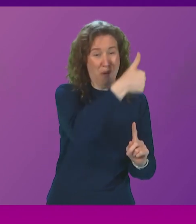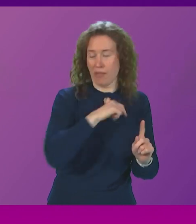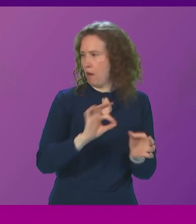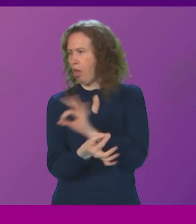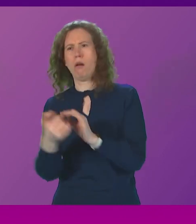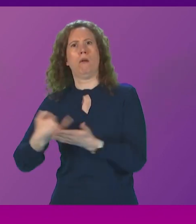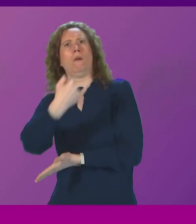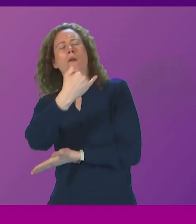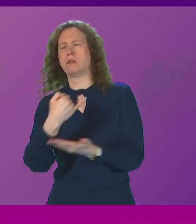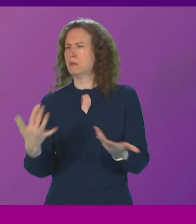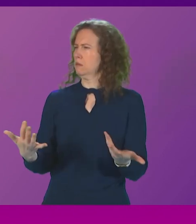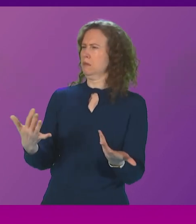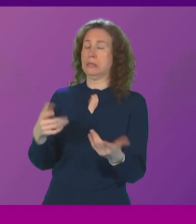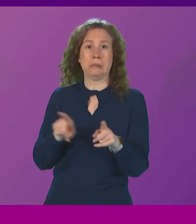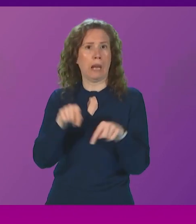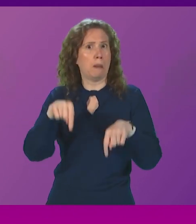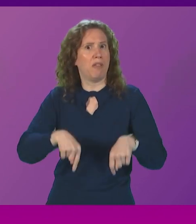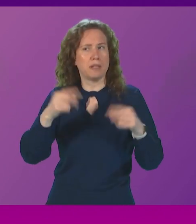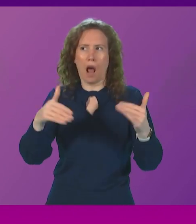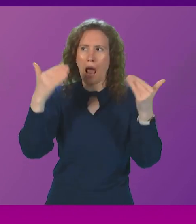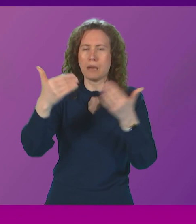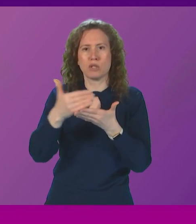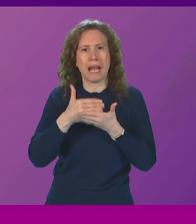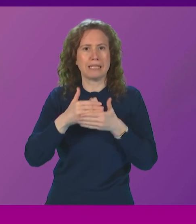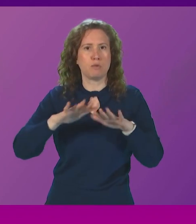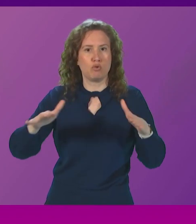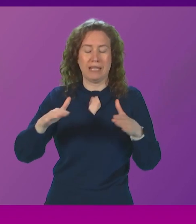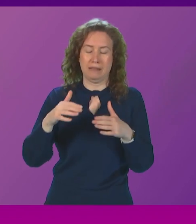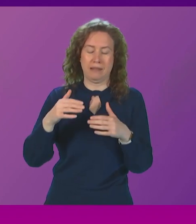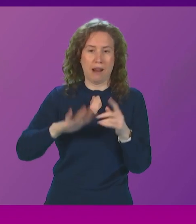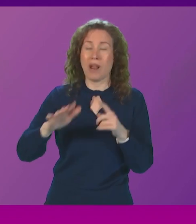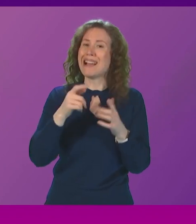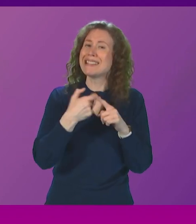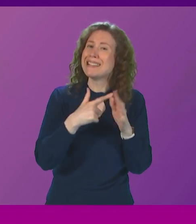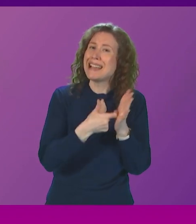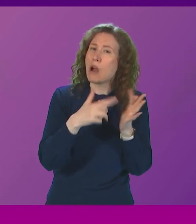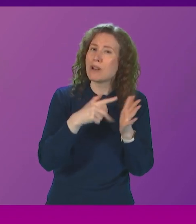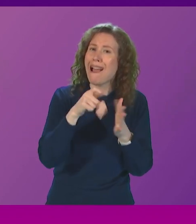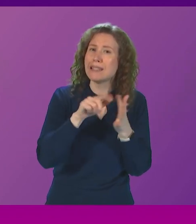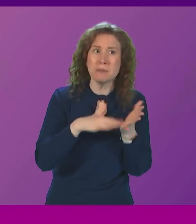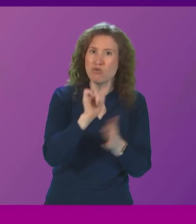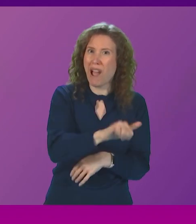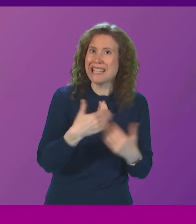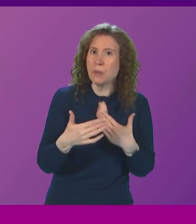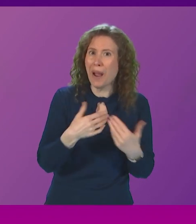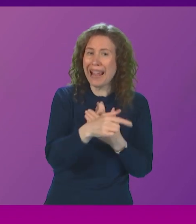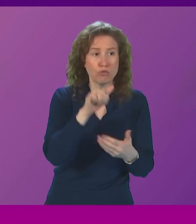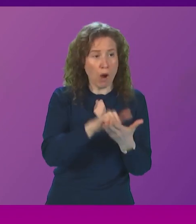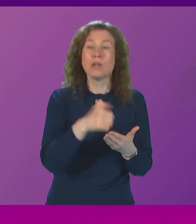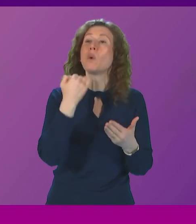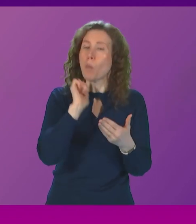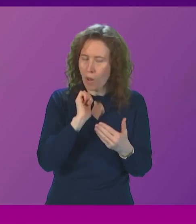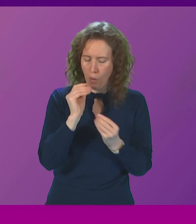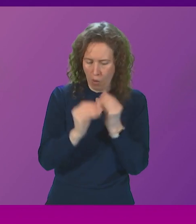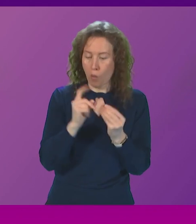protected marine areas. And, of course, Karen Adam was absolutely right. We will, of course, not only define communities,